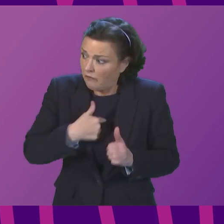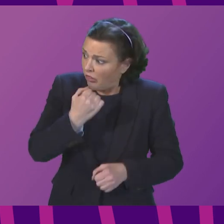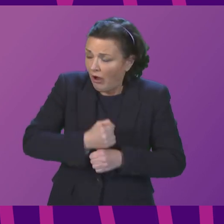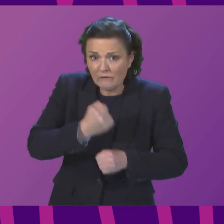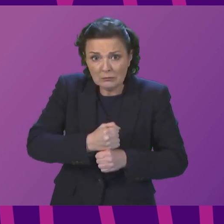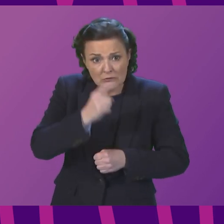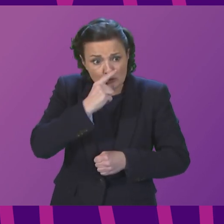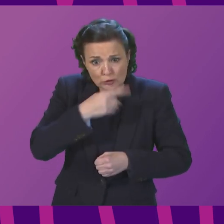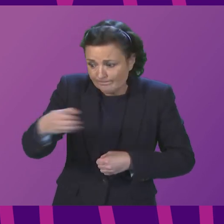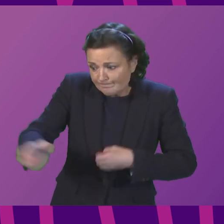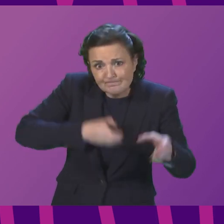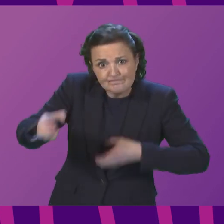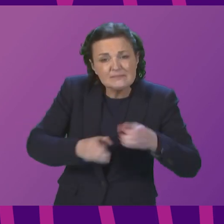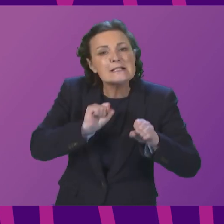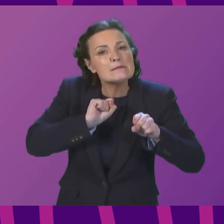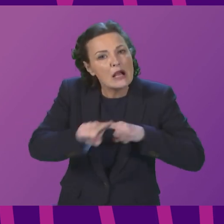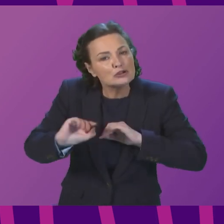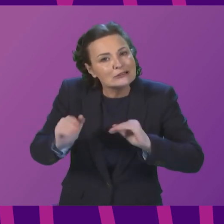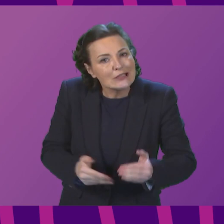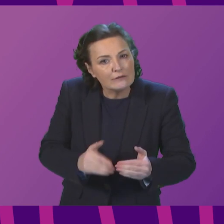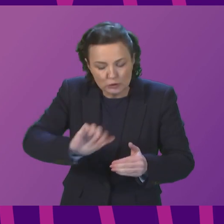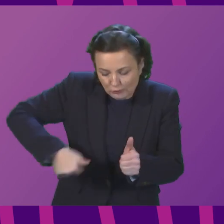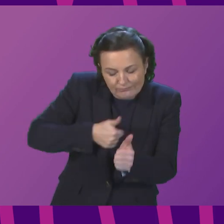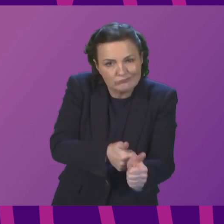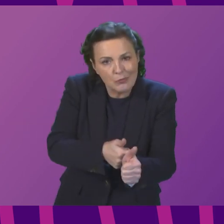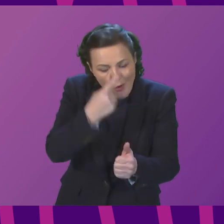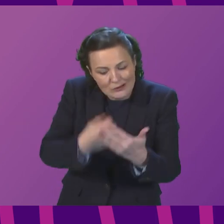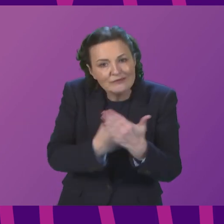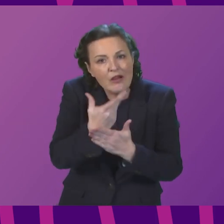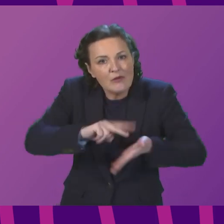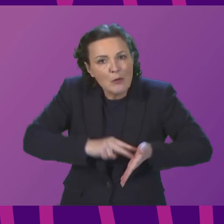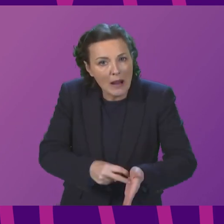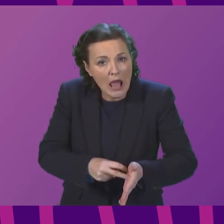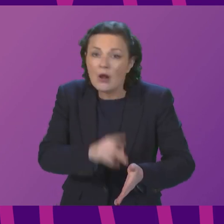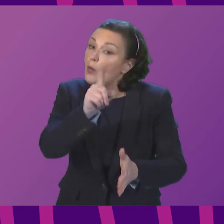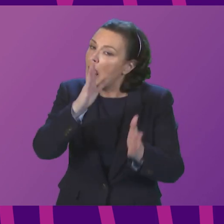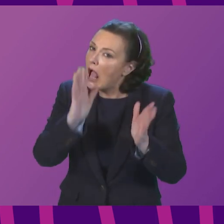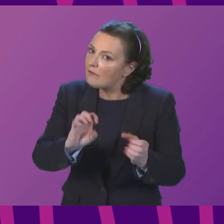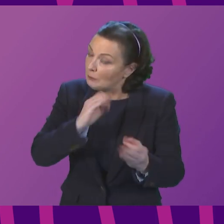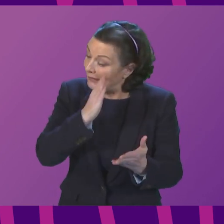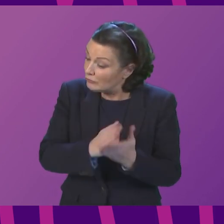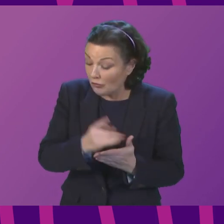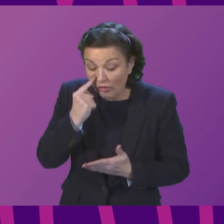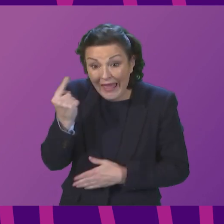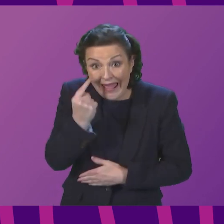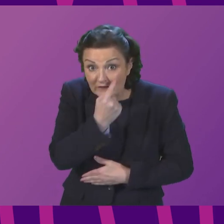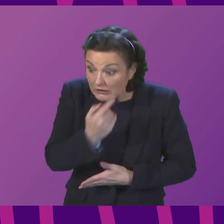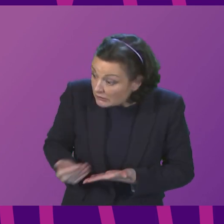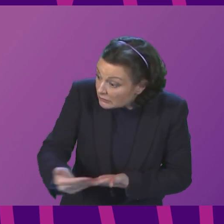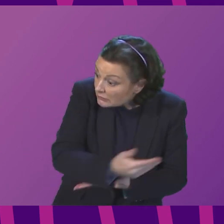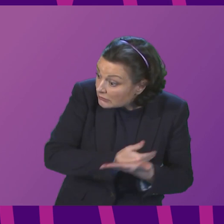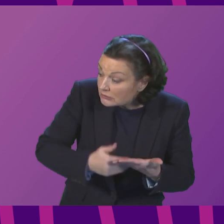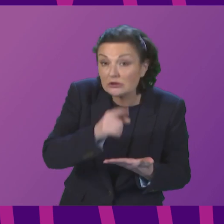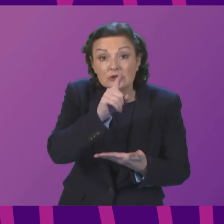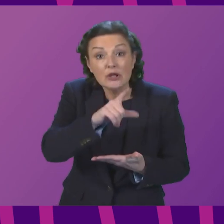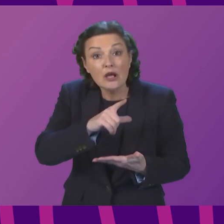the development of our national care service proposals. We must ensure robust review of the evidence and future principles for outcome-focused